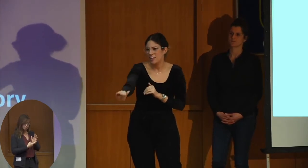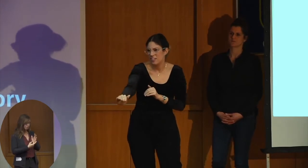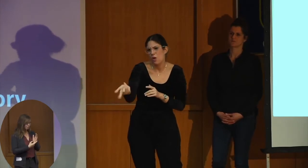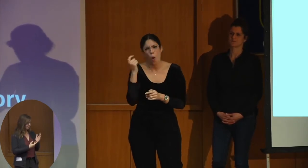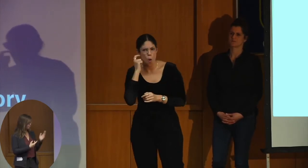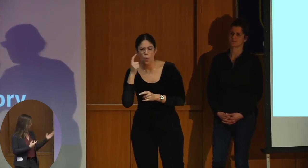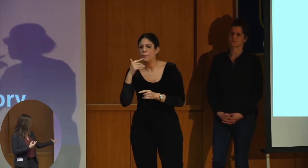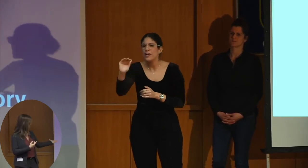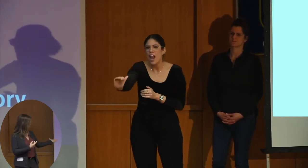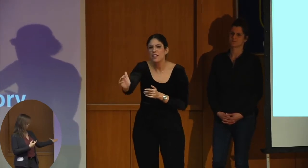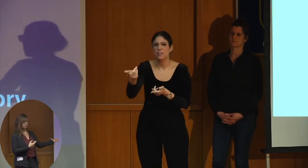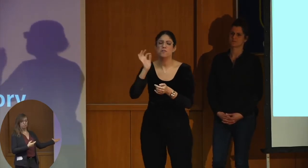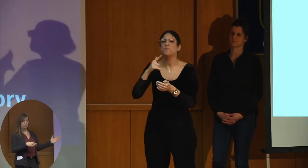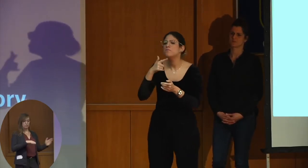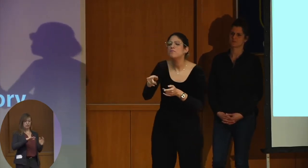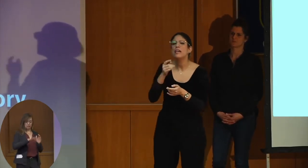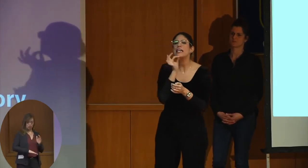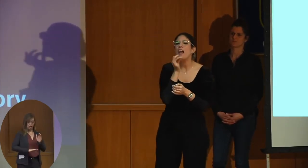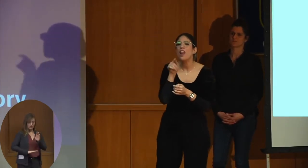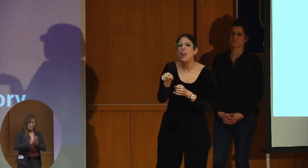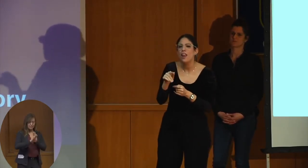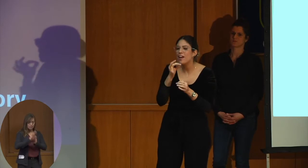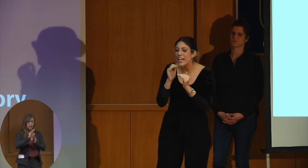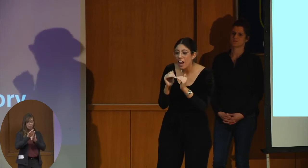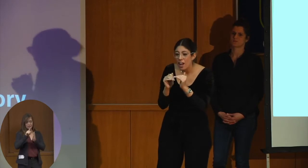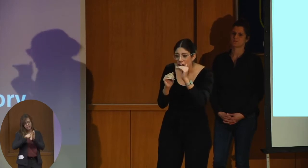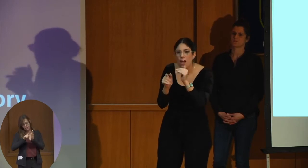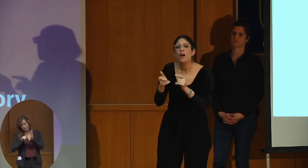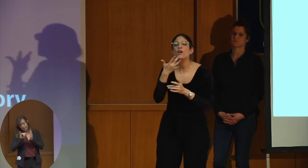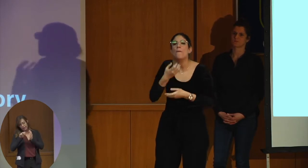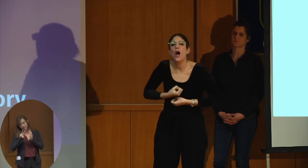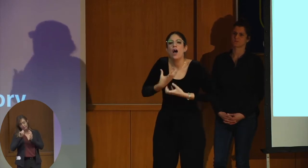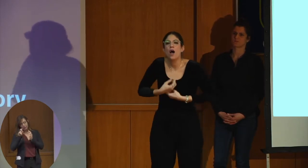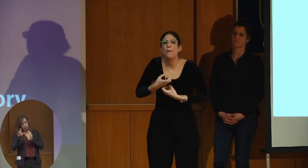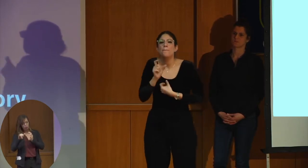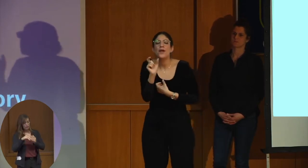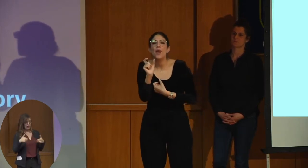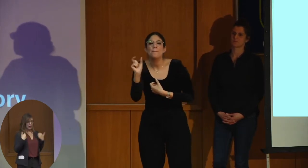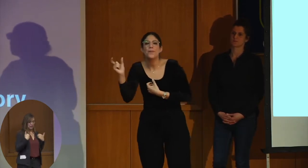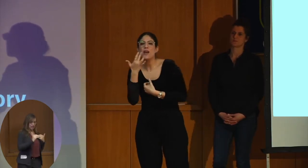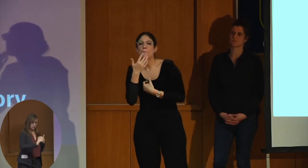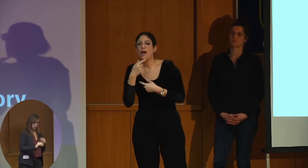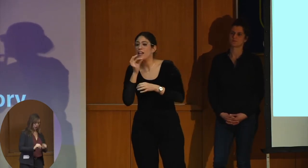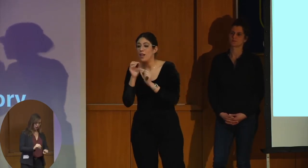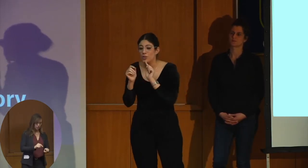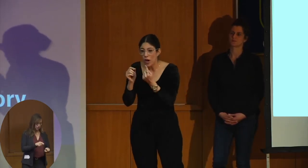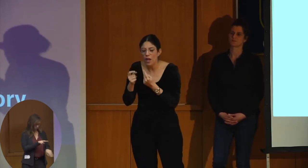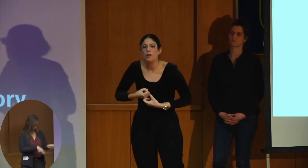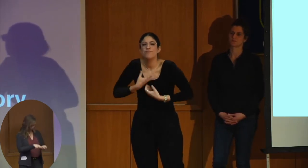It's a child developmental inventory. means that a young child, we measure how